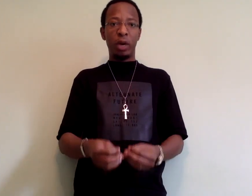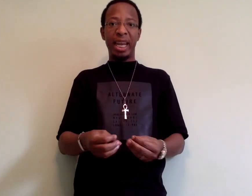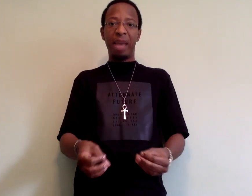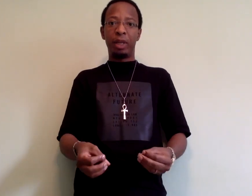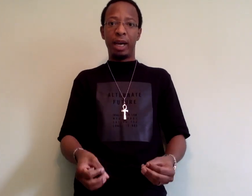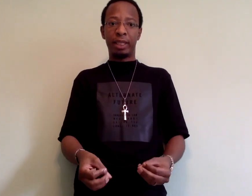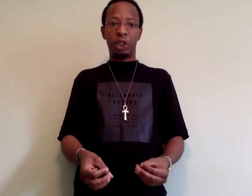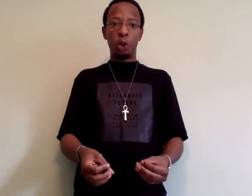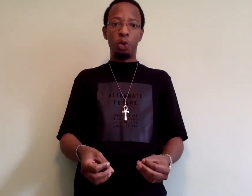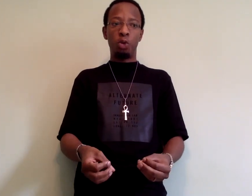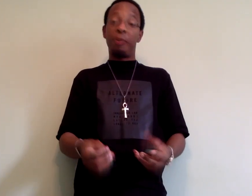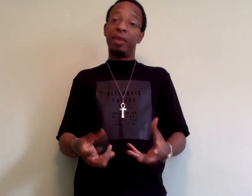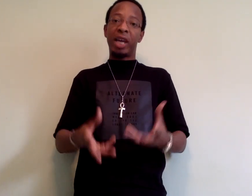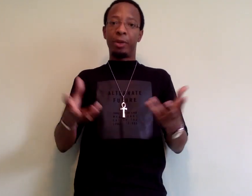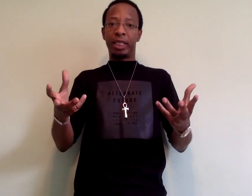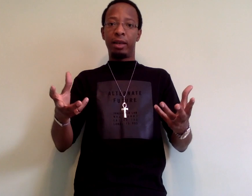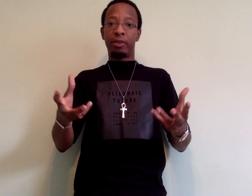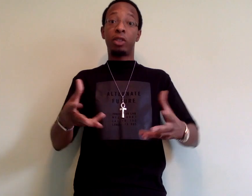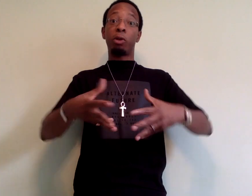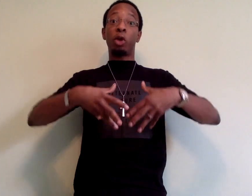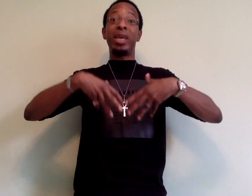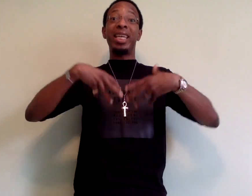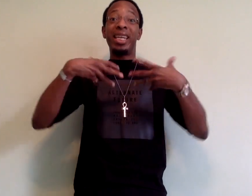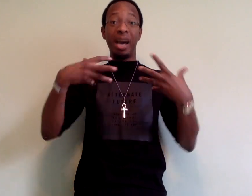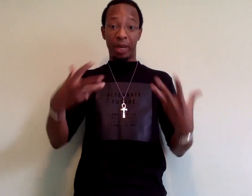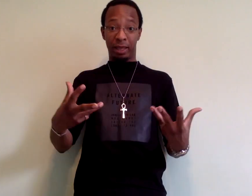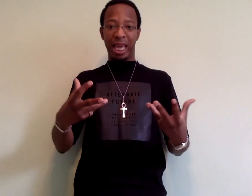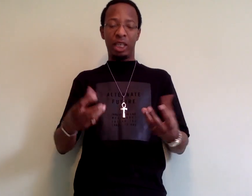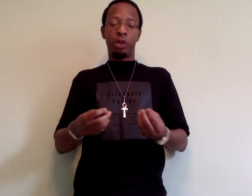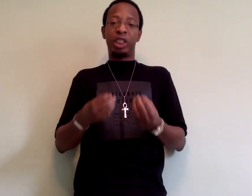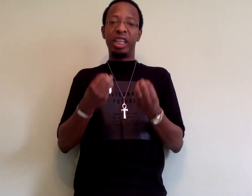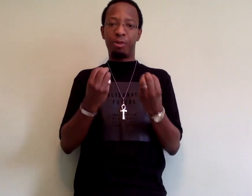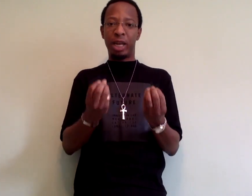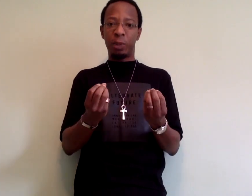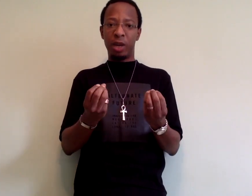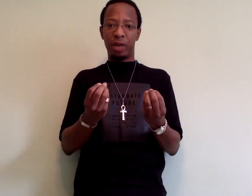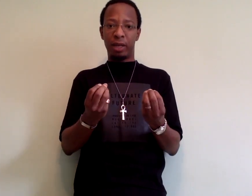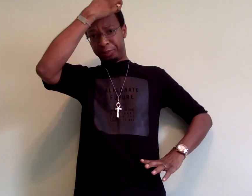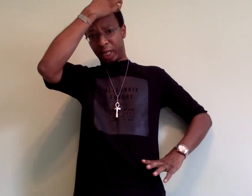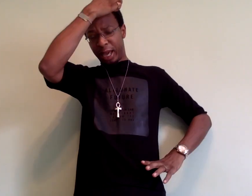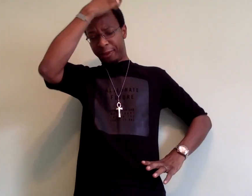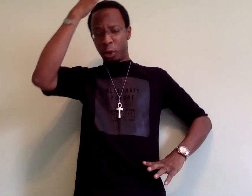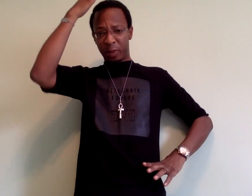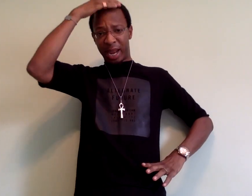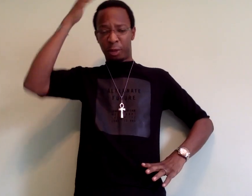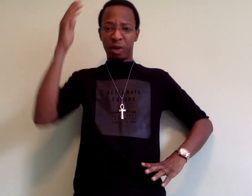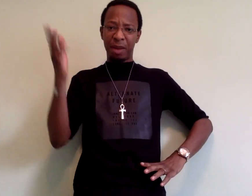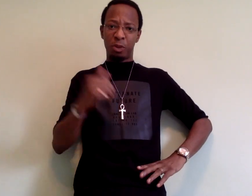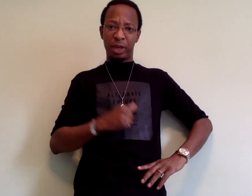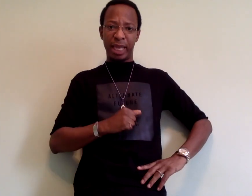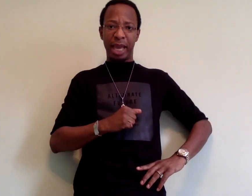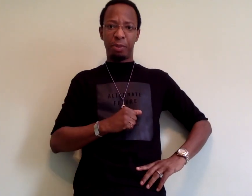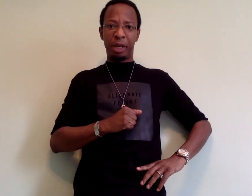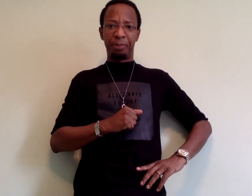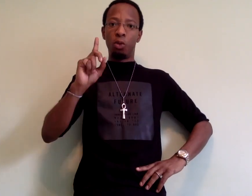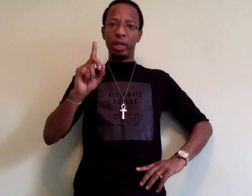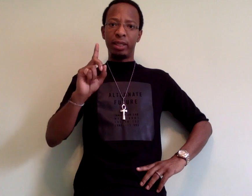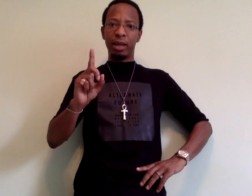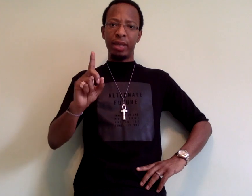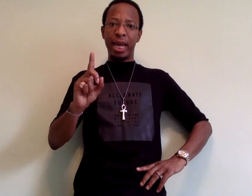enable us to uplift ourselves socioeconomically and to achieve prosperity. A lot of folks might have a problem with that, but one discovery that